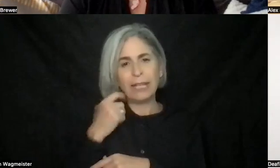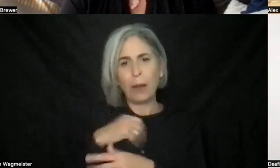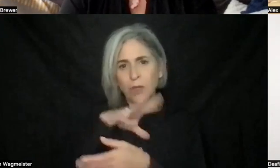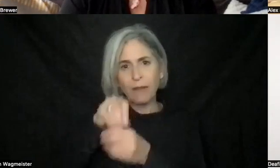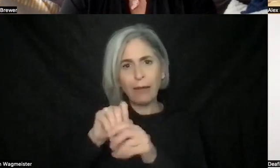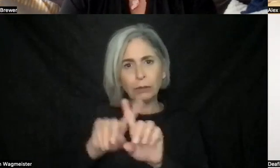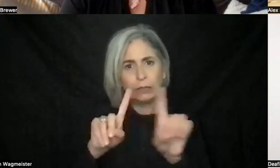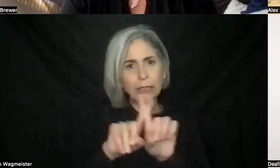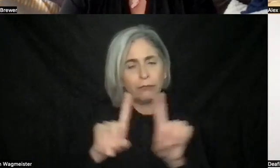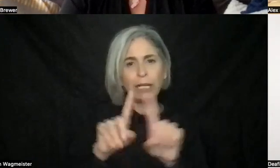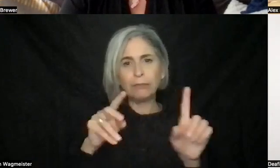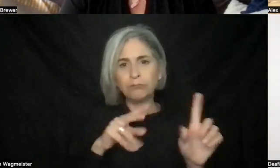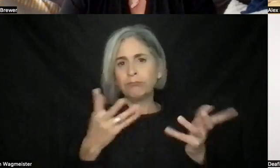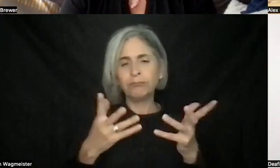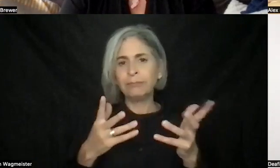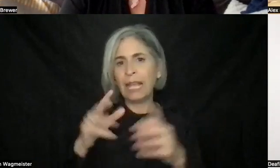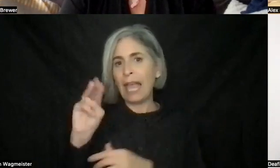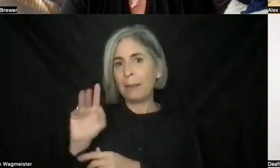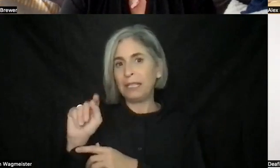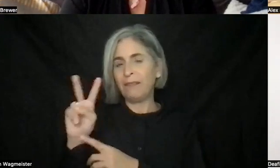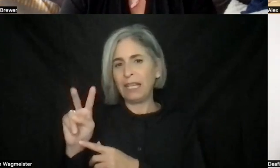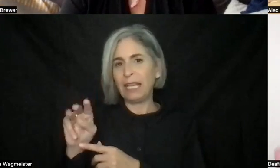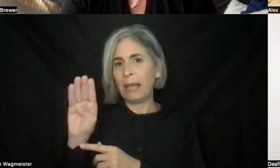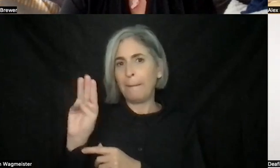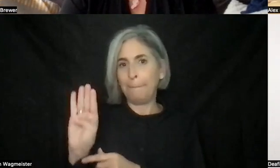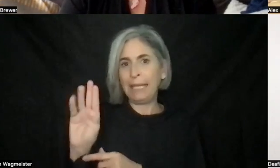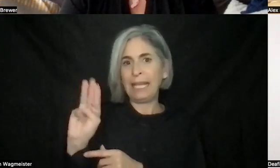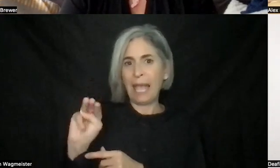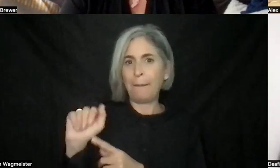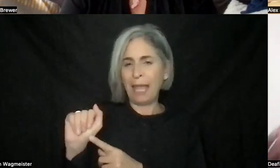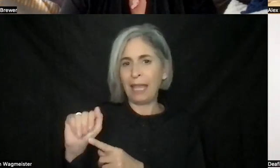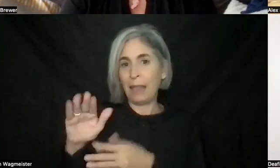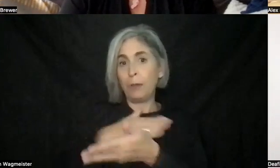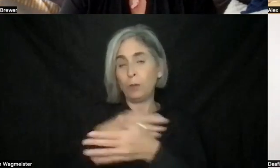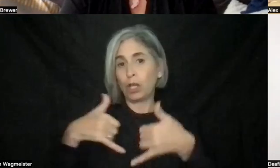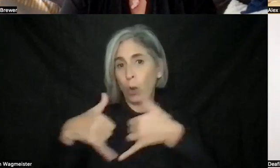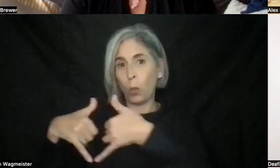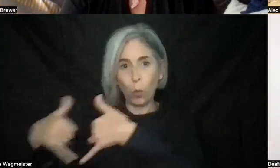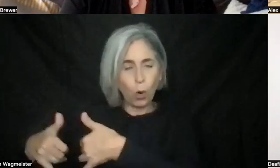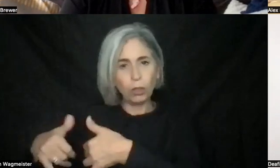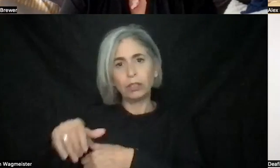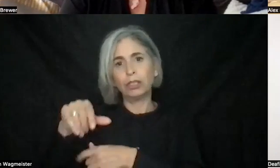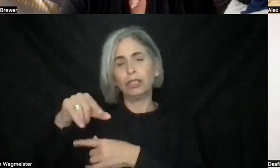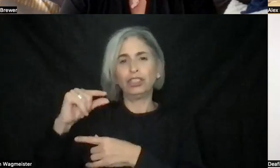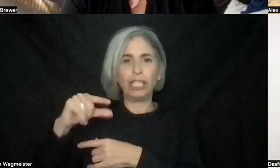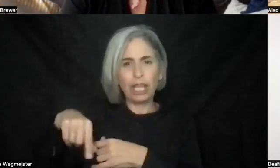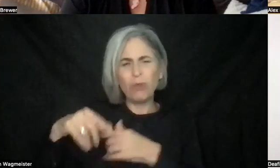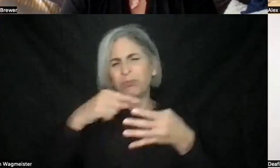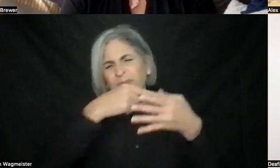outlets from MTV VMA Video Music Awards to Kohan, GQ, all of that was TV